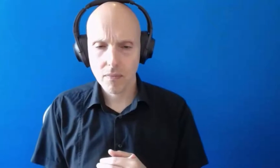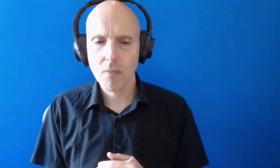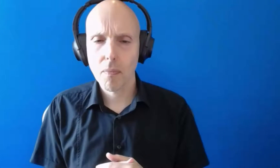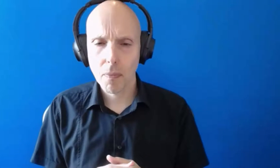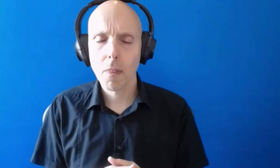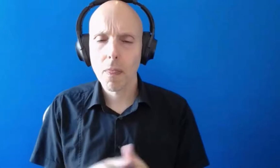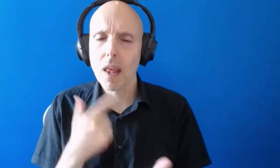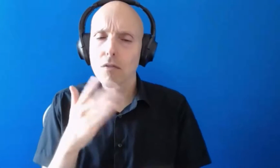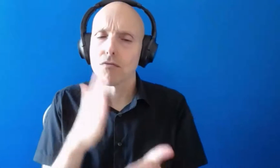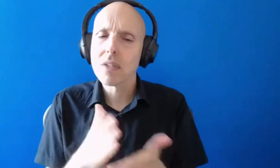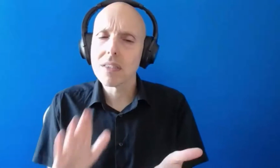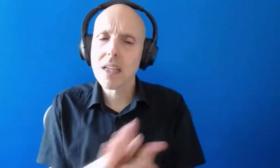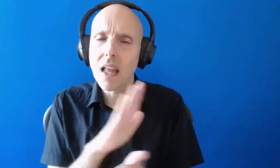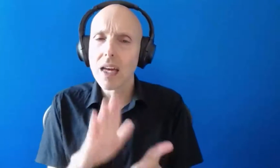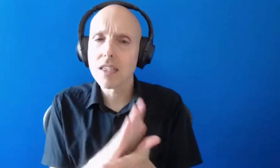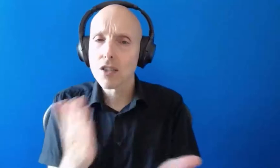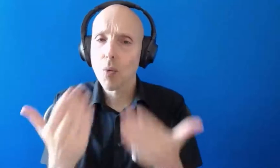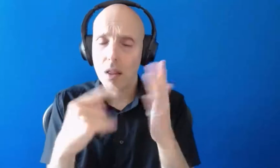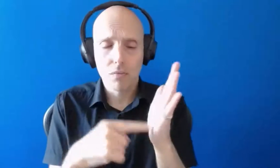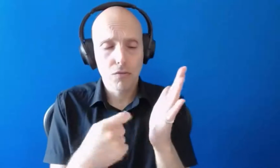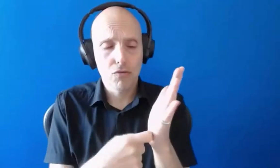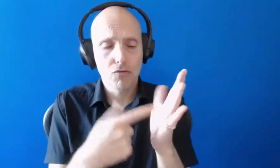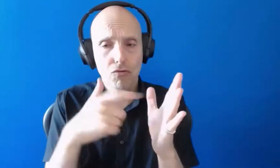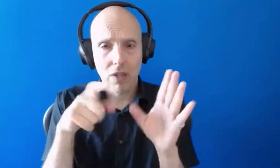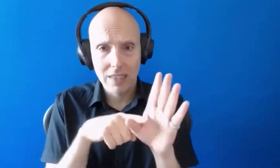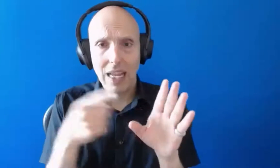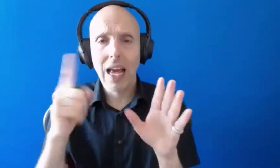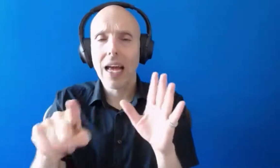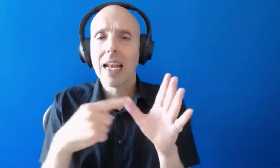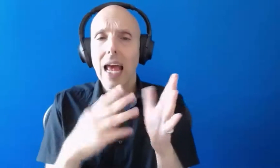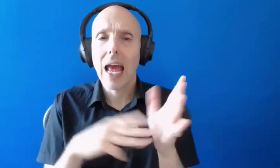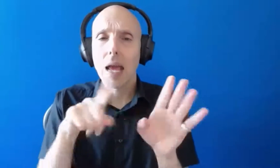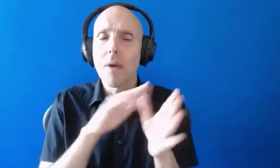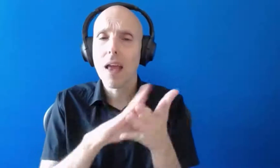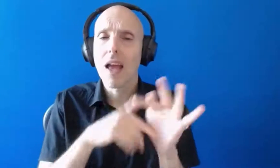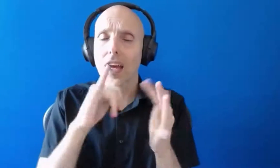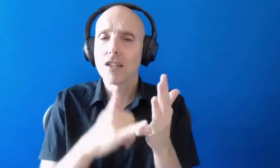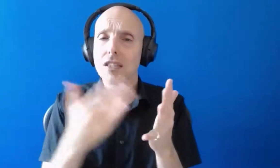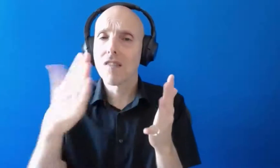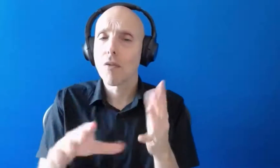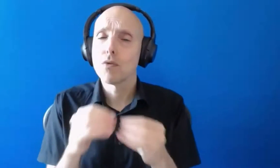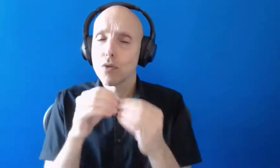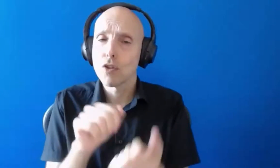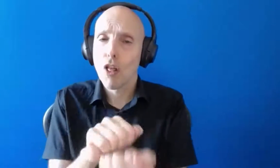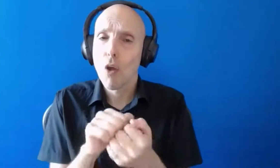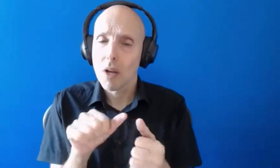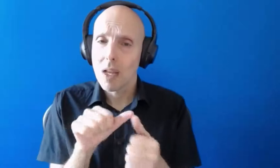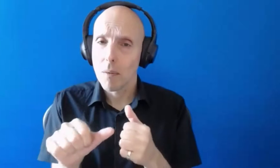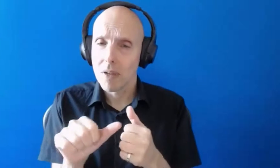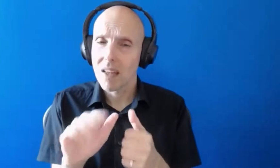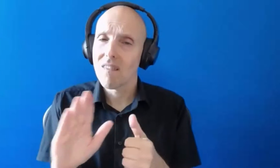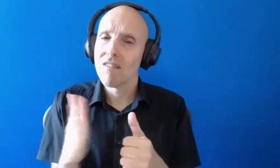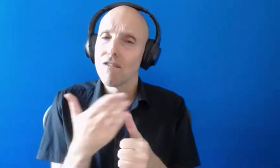be able to welcome Tracy Horsfall and Amy Hedges from the student loans company who are first of all going to give us a